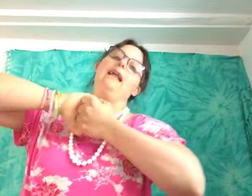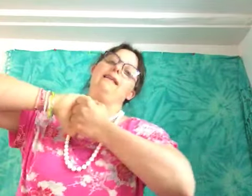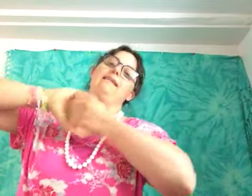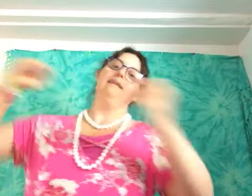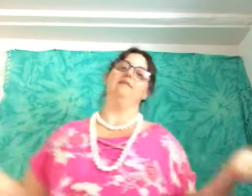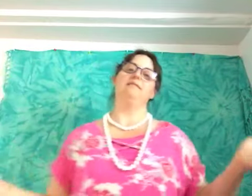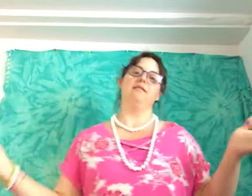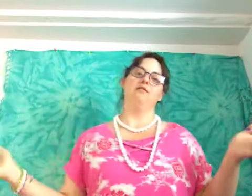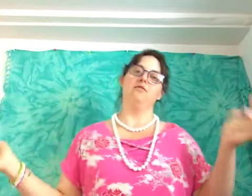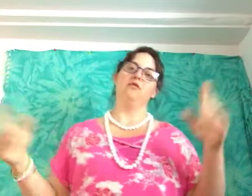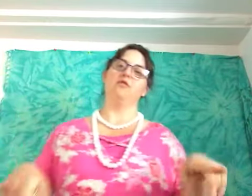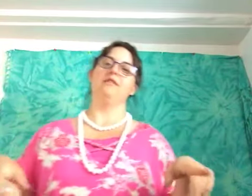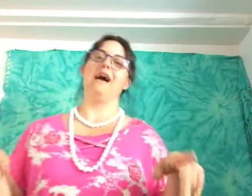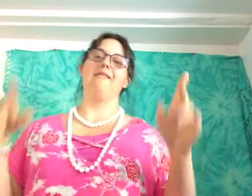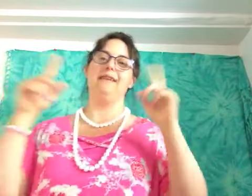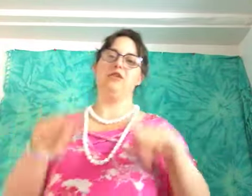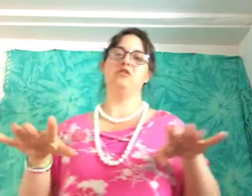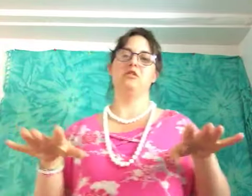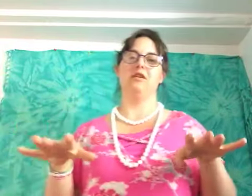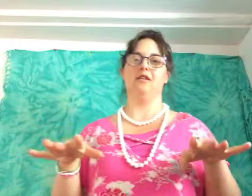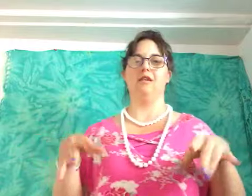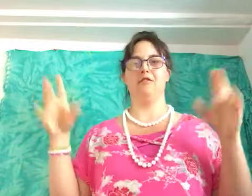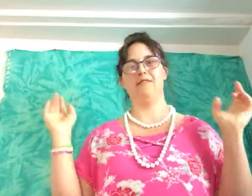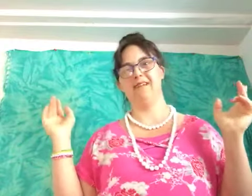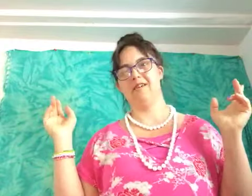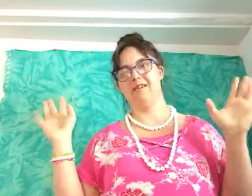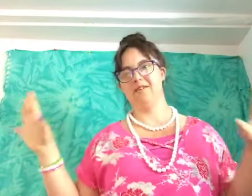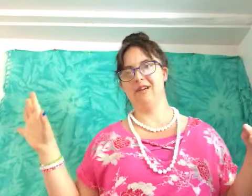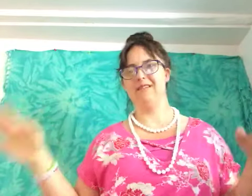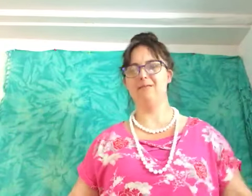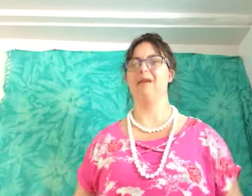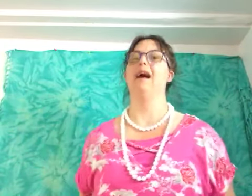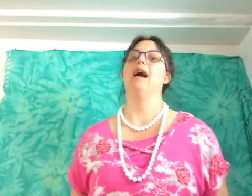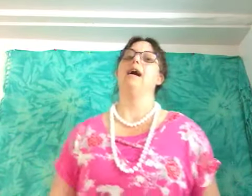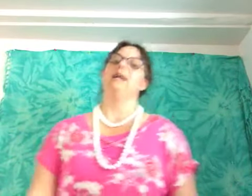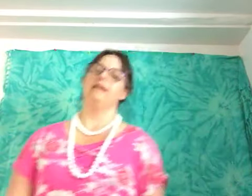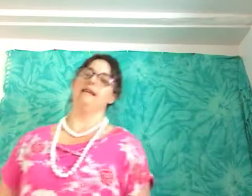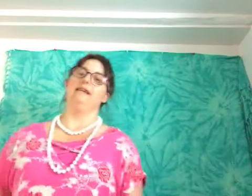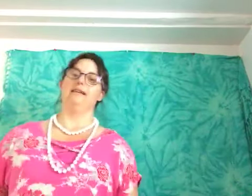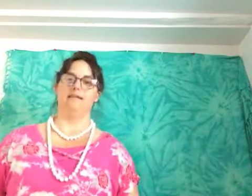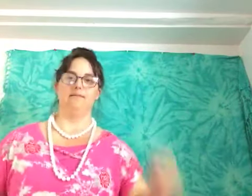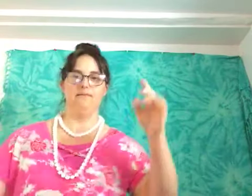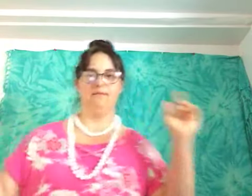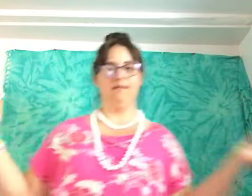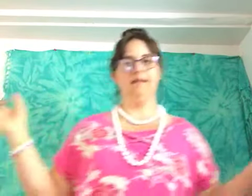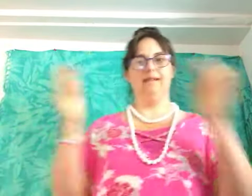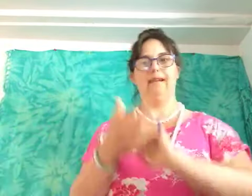it's also good to have a niche on your tick-tock channel like like